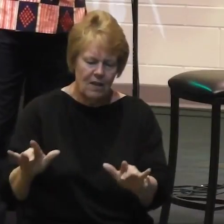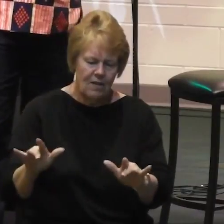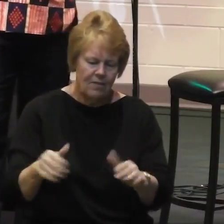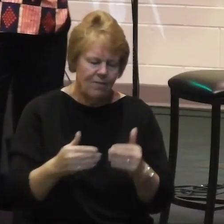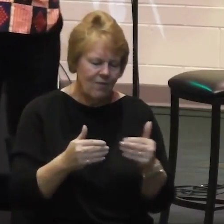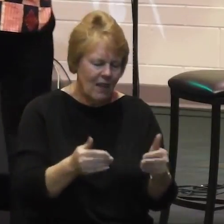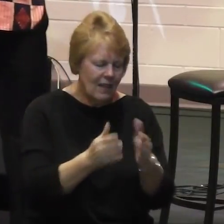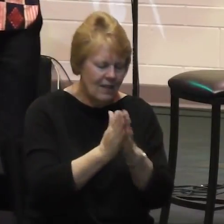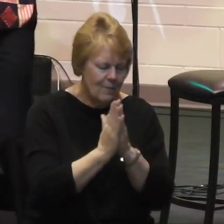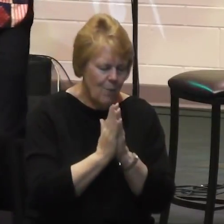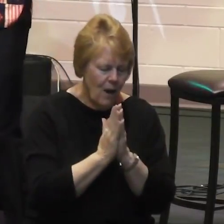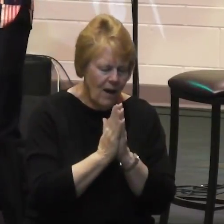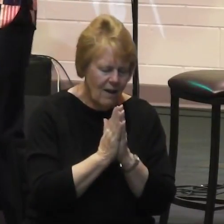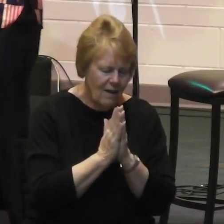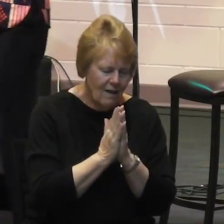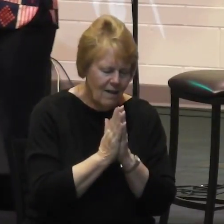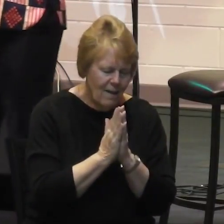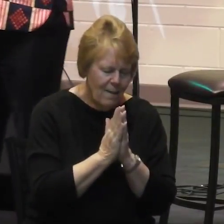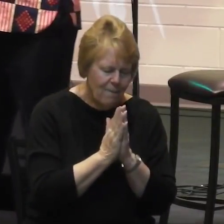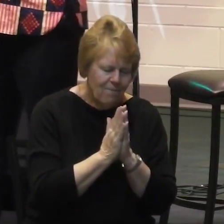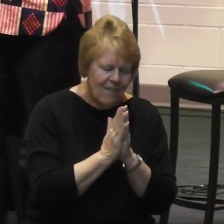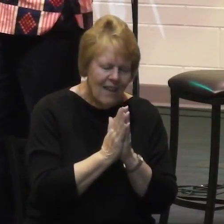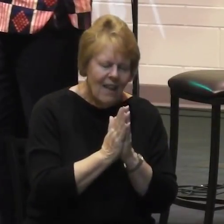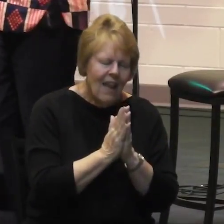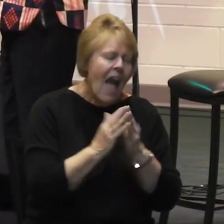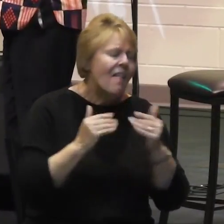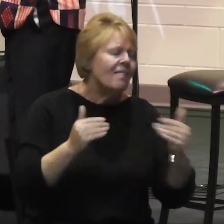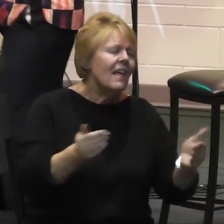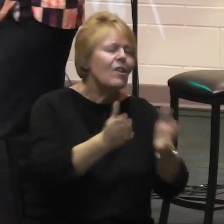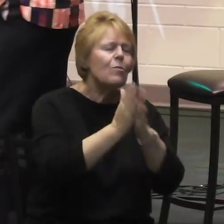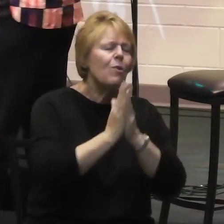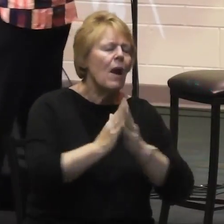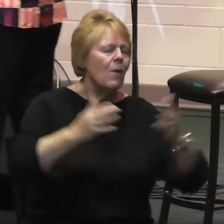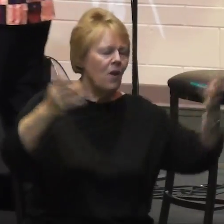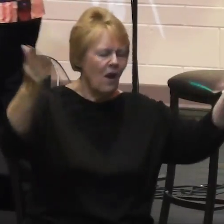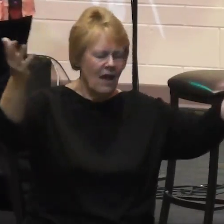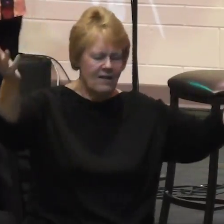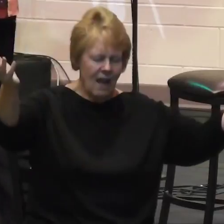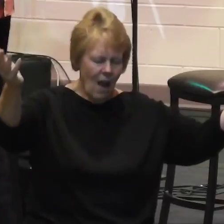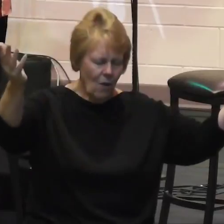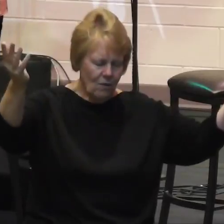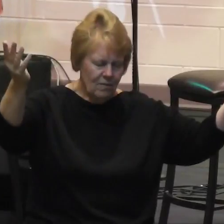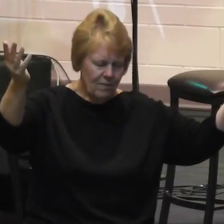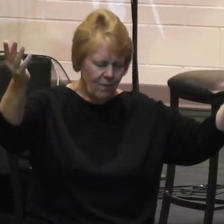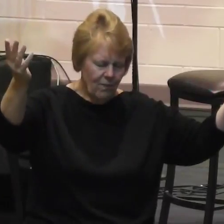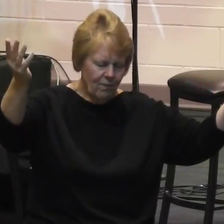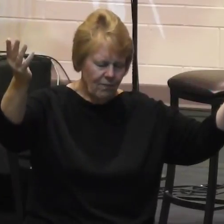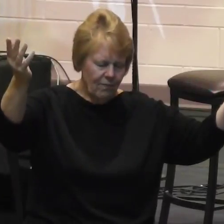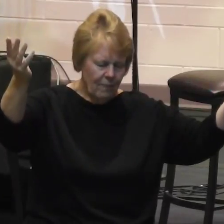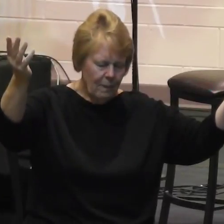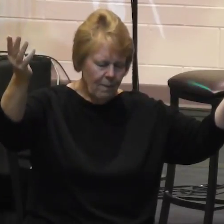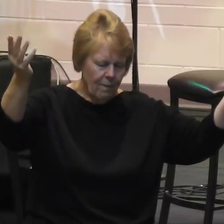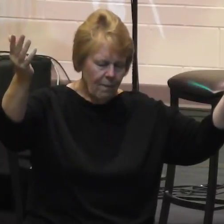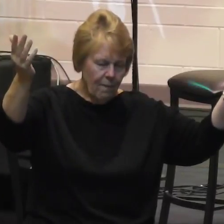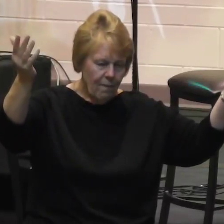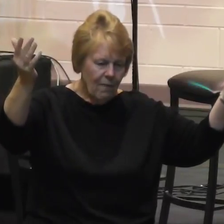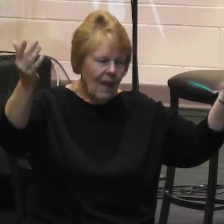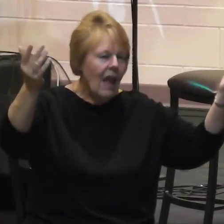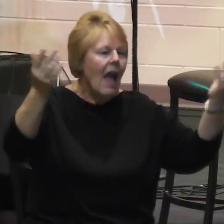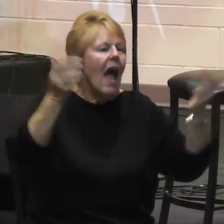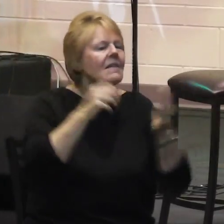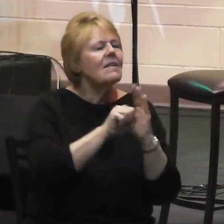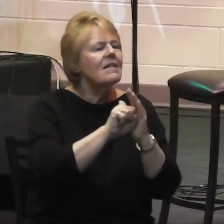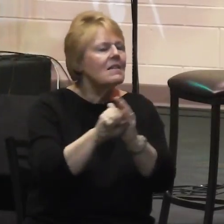I'd like us to pray with our hands out in the open, for it is a sign of surrender, a sign